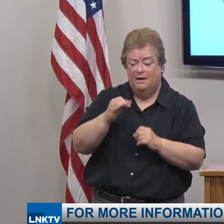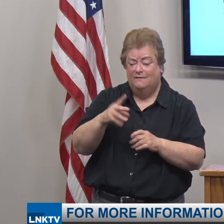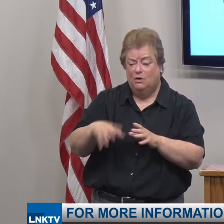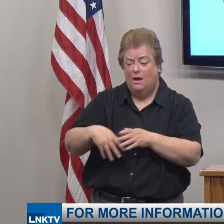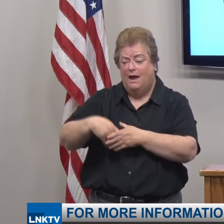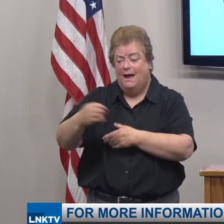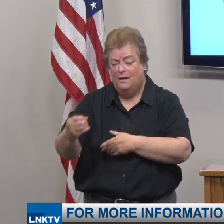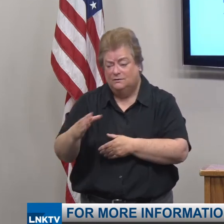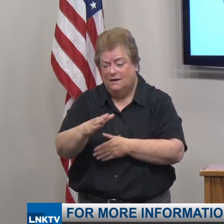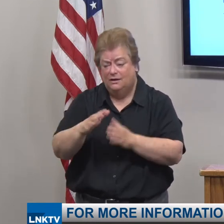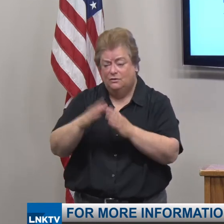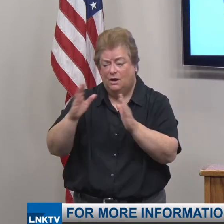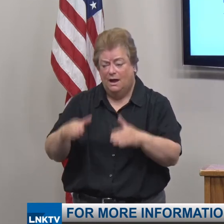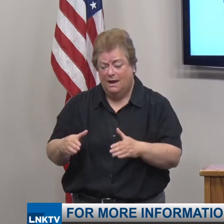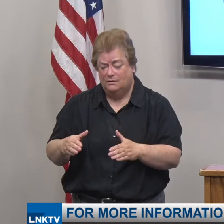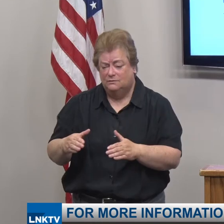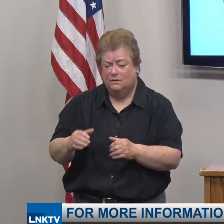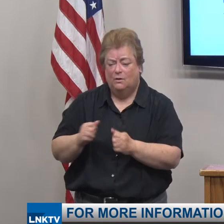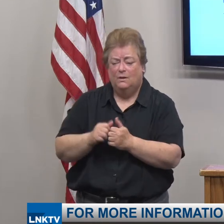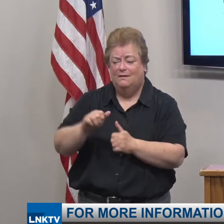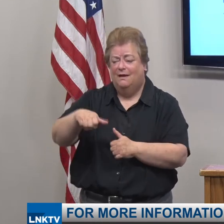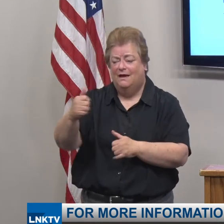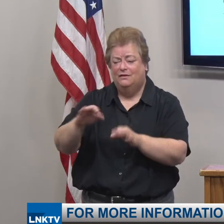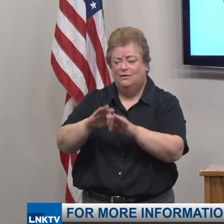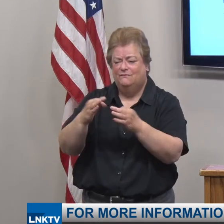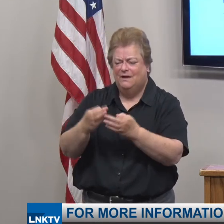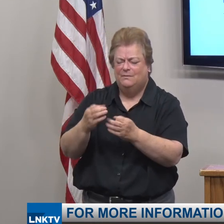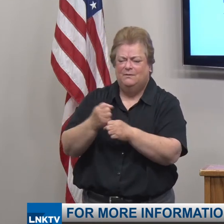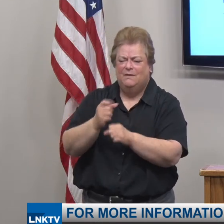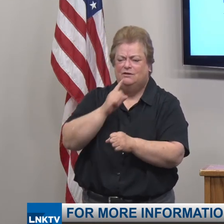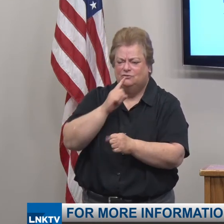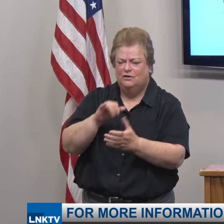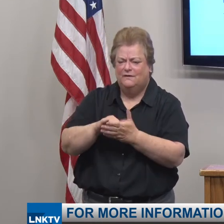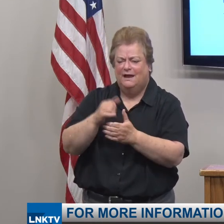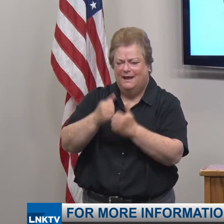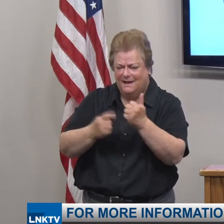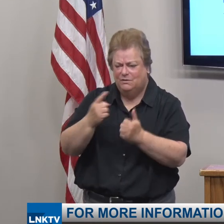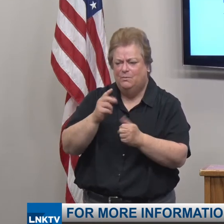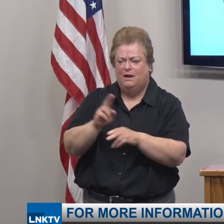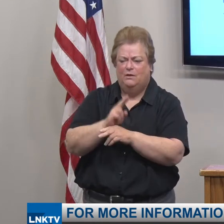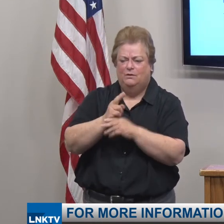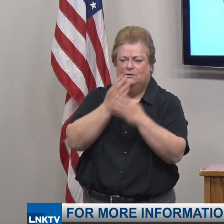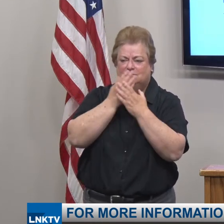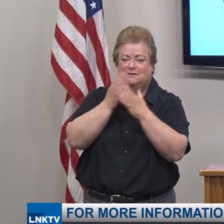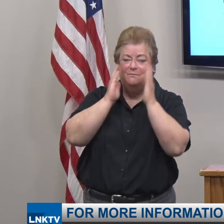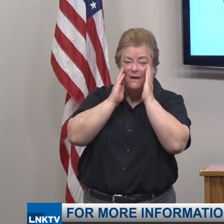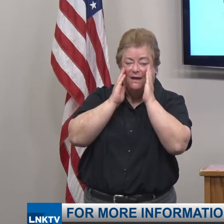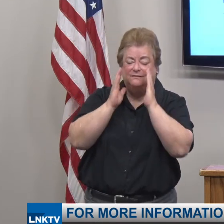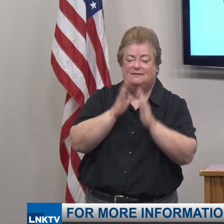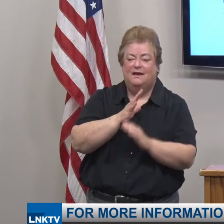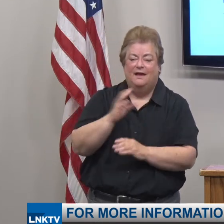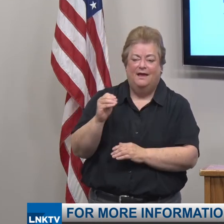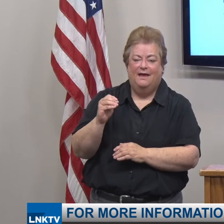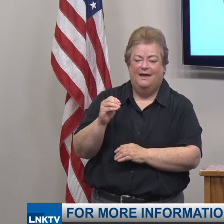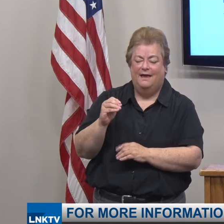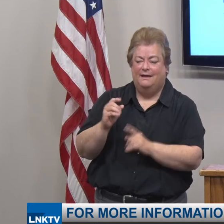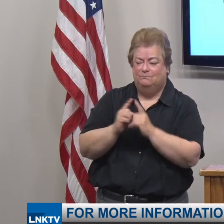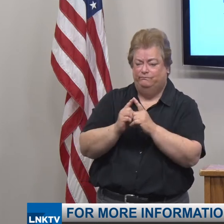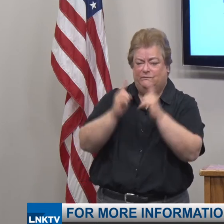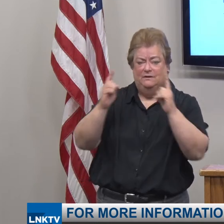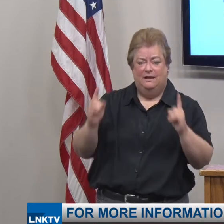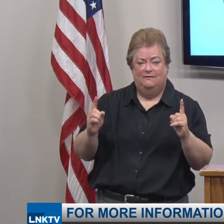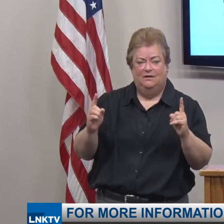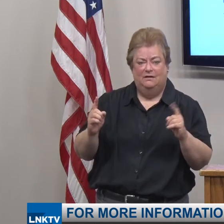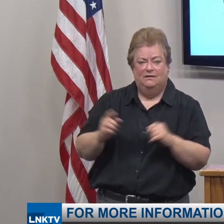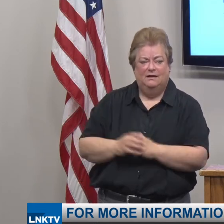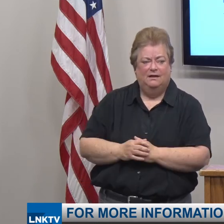outside your household even other family members make sure everyone is wearing a mask and staying at least six feet apart.